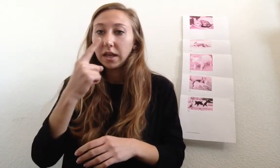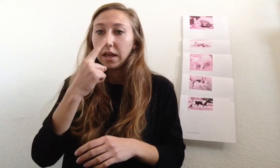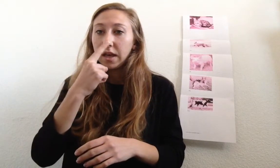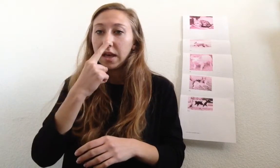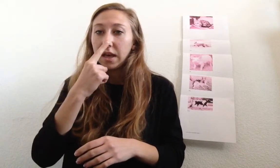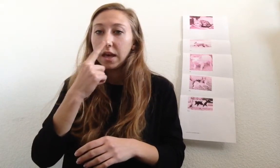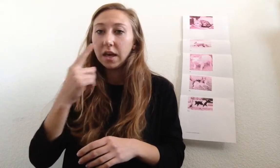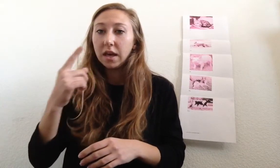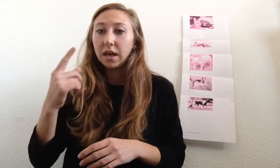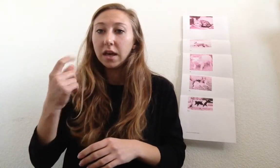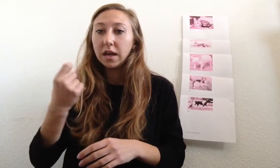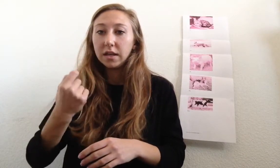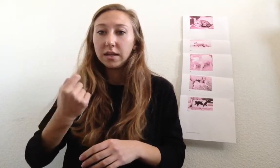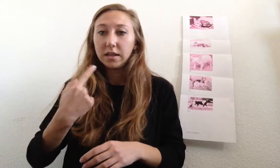ih, t,